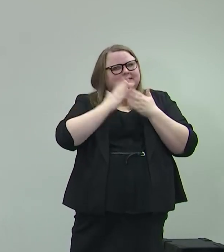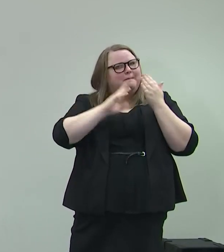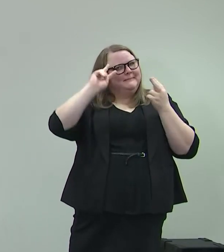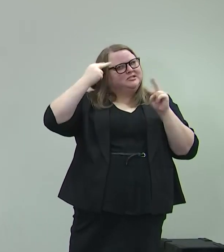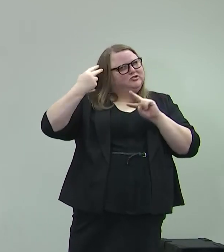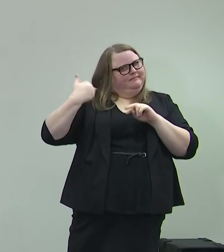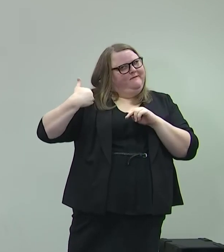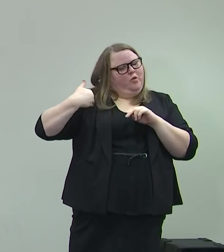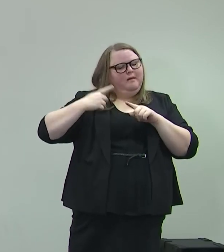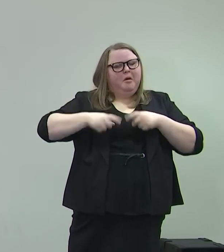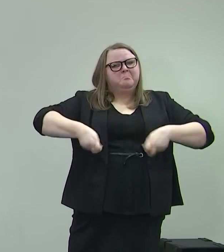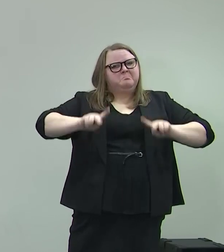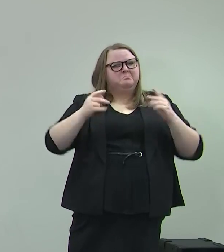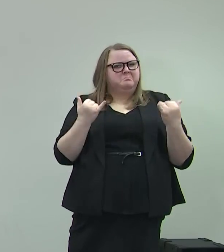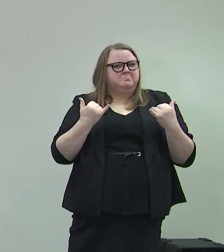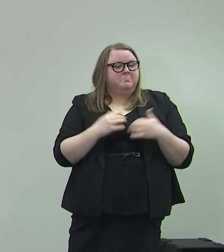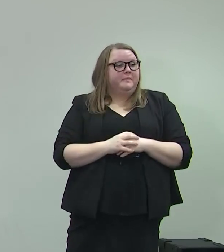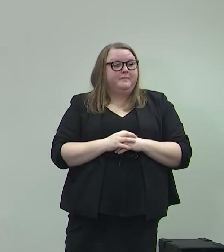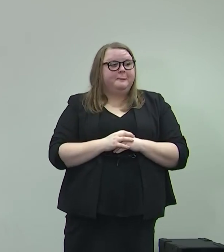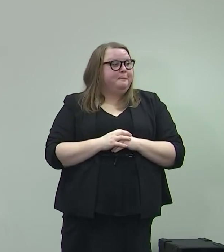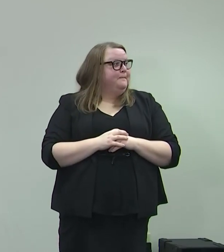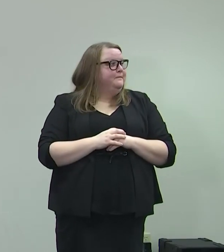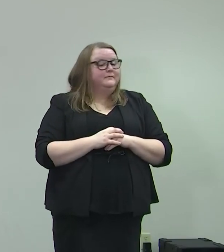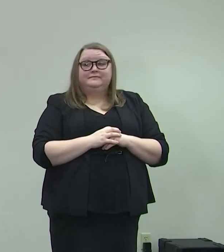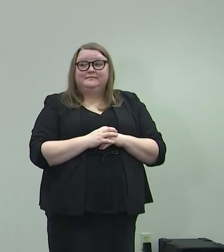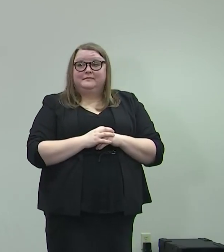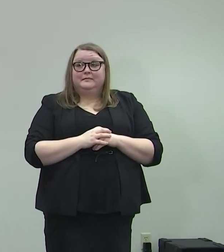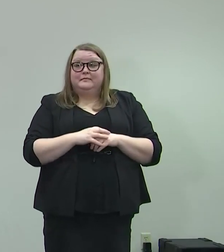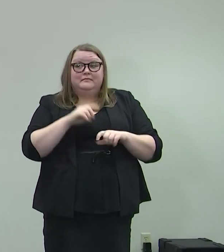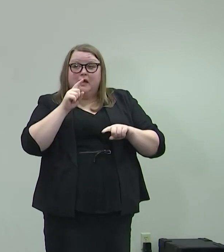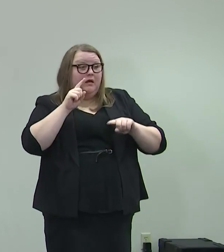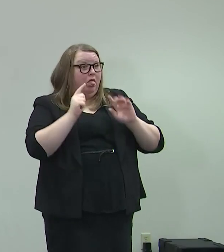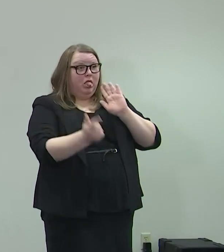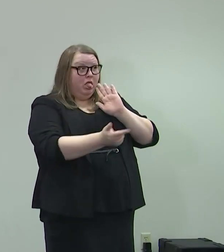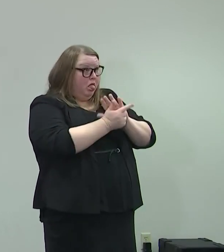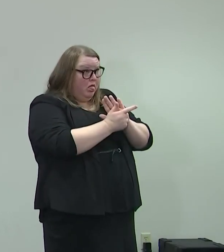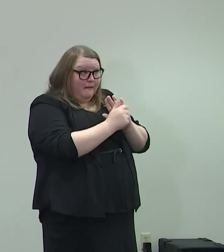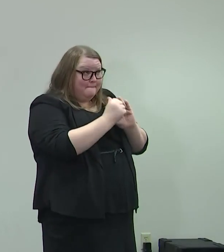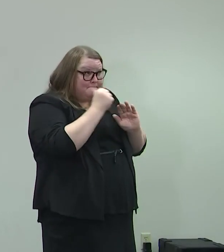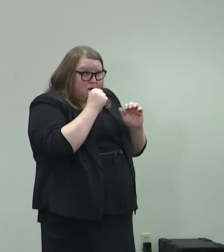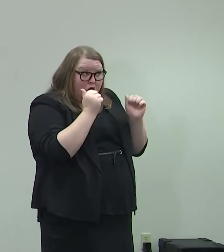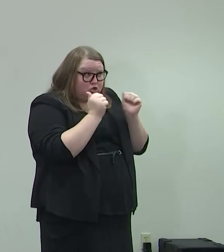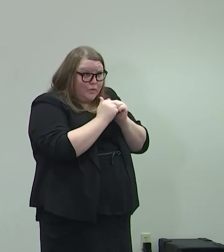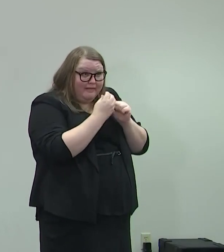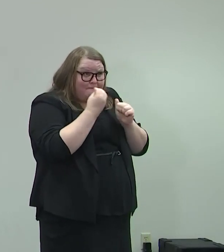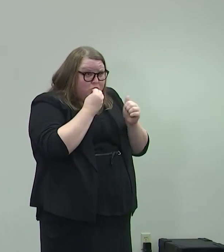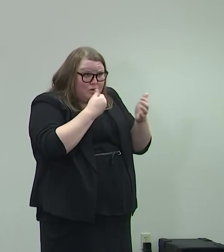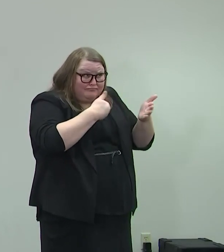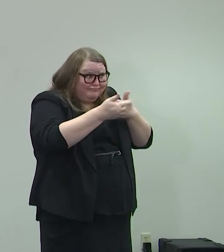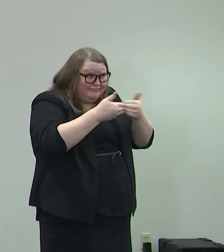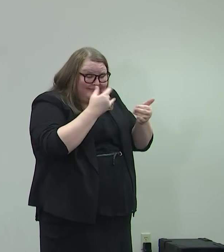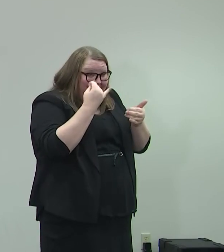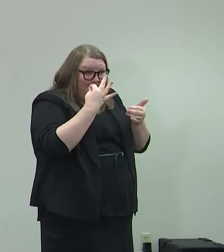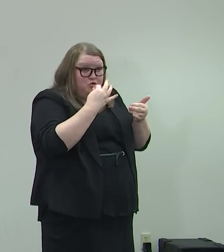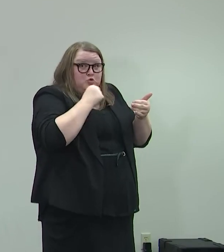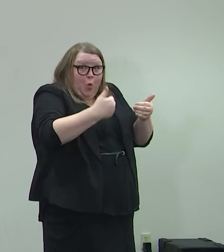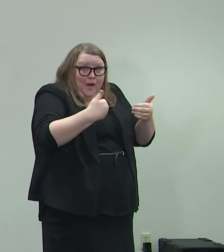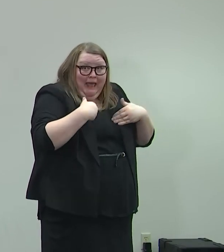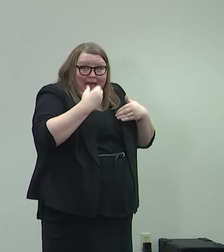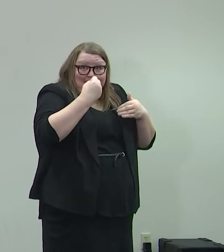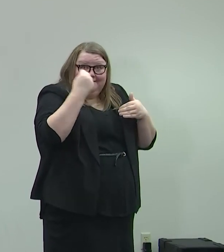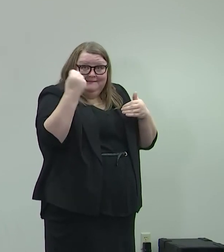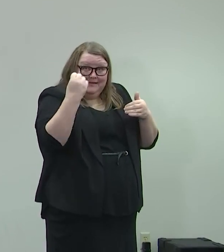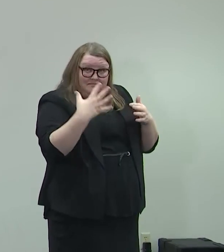is allowable. Okay, but you cannot do that at bars with food, even if there aren't gaming devices at the bar top?